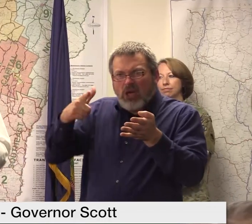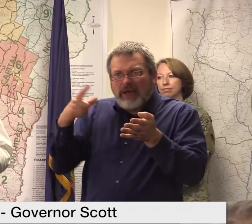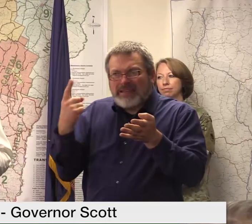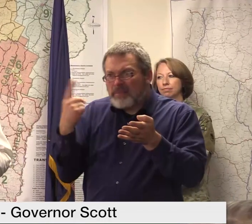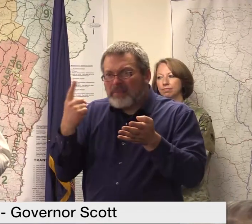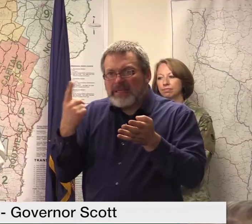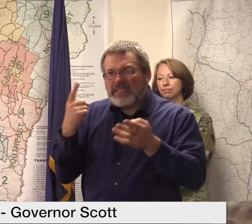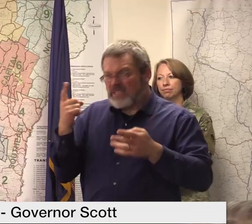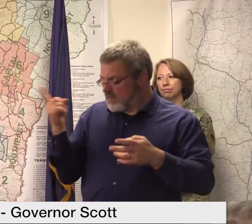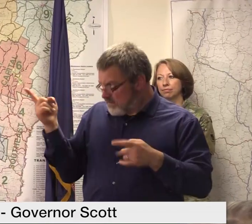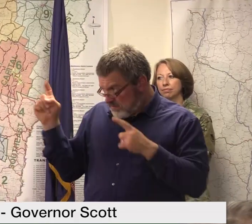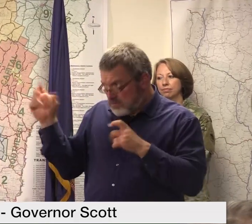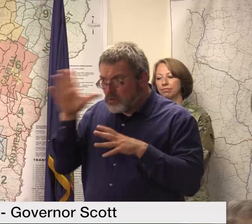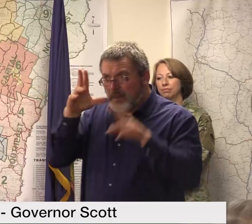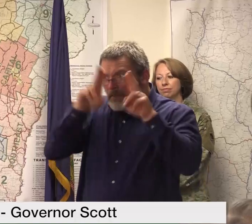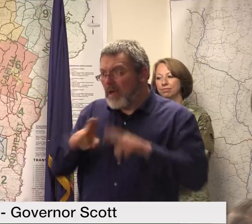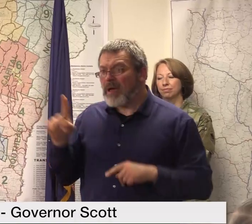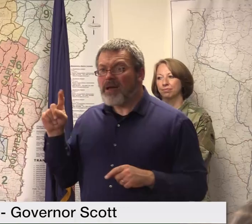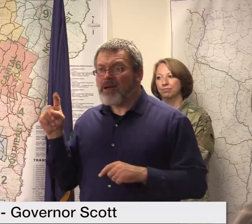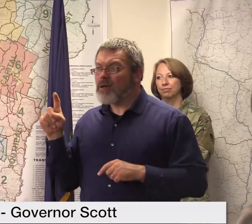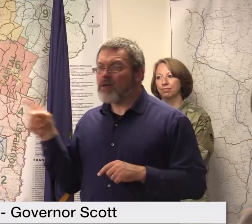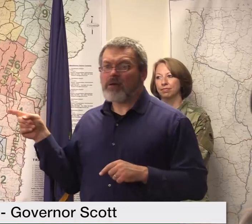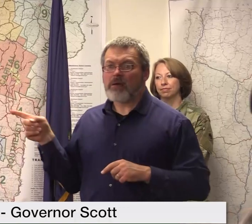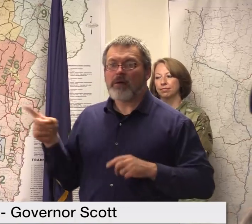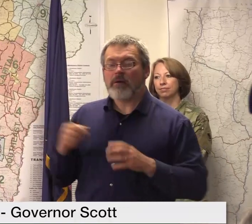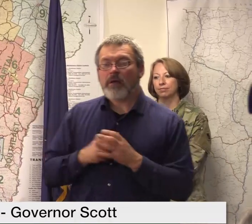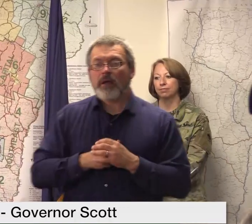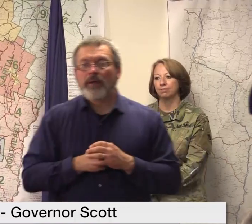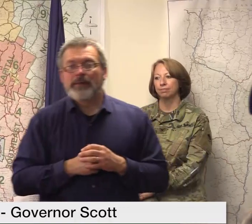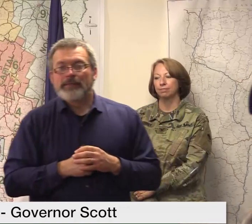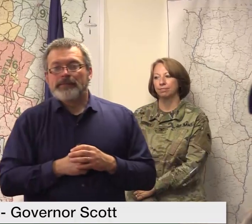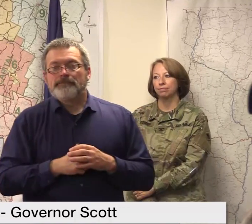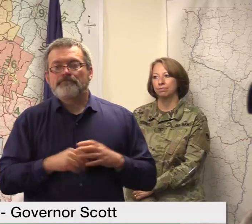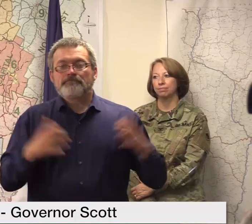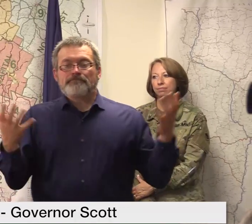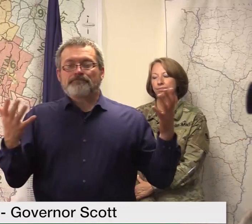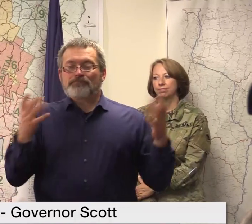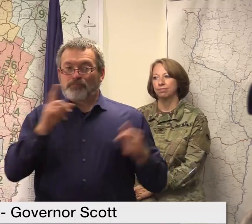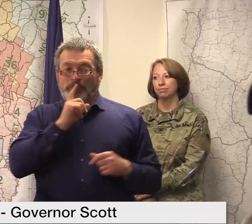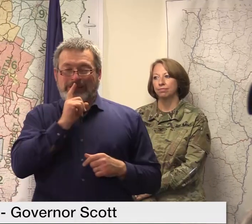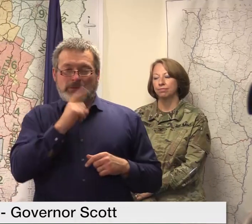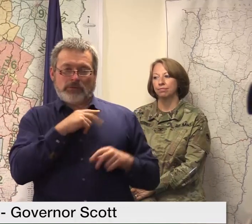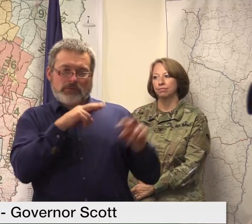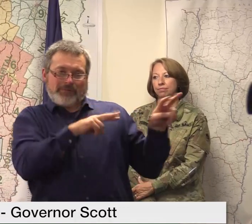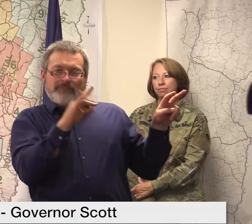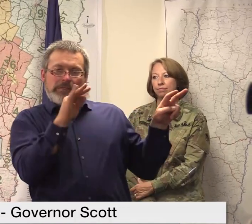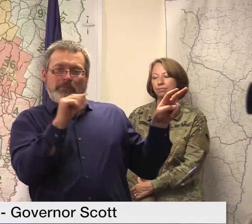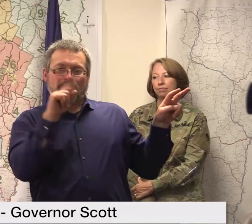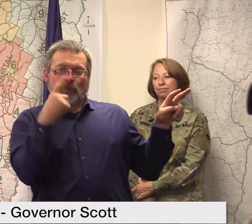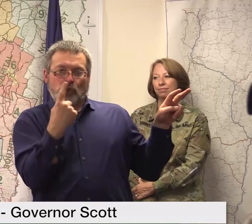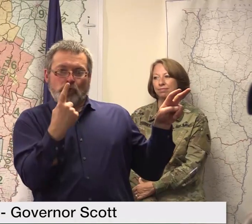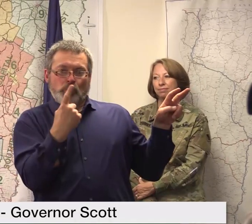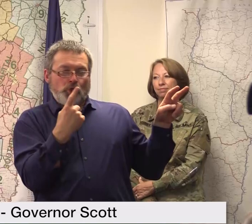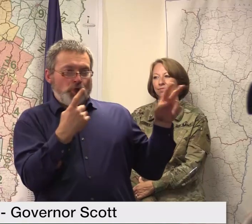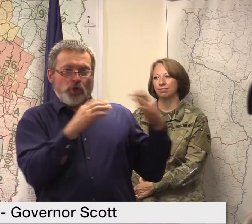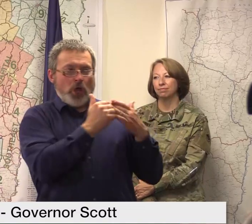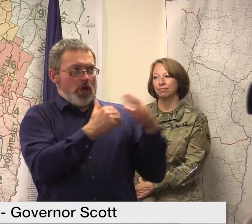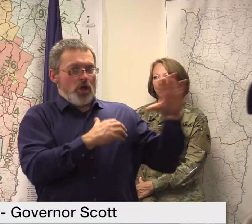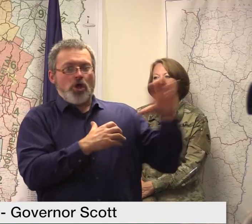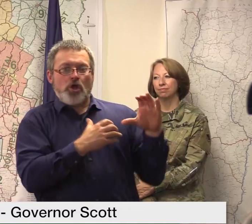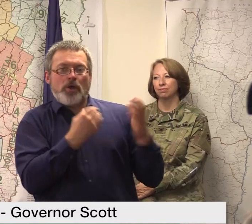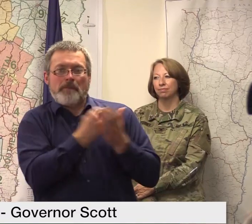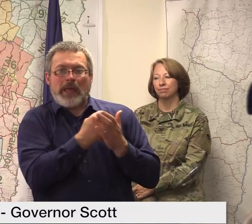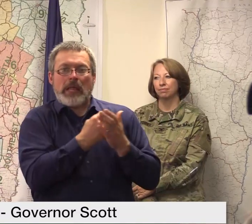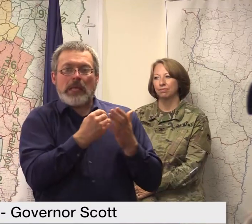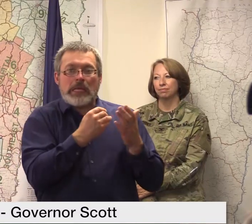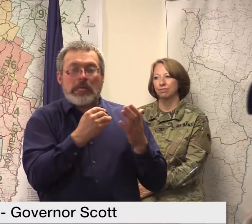well I think some of that has to do with FEMA funding with respect to building things back with more resiliency I know we